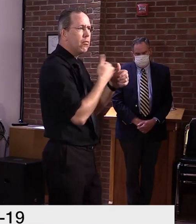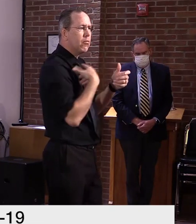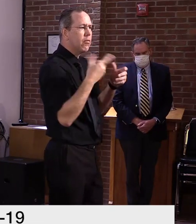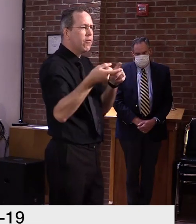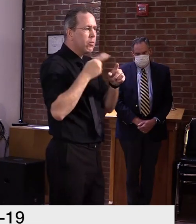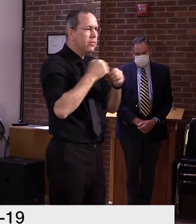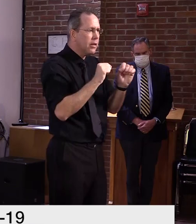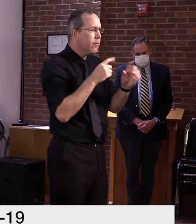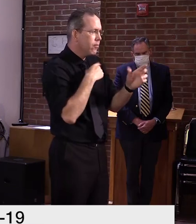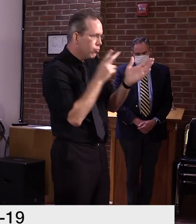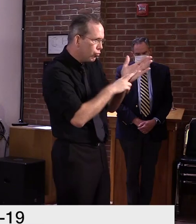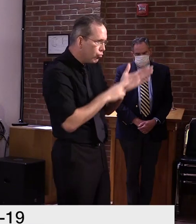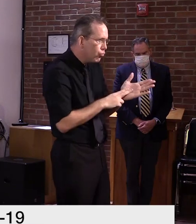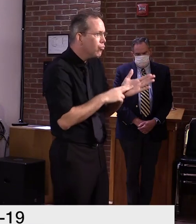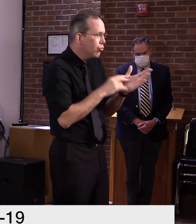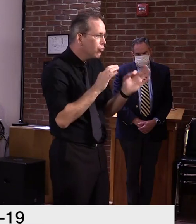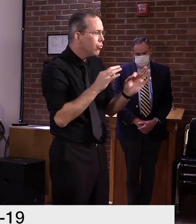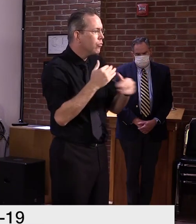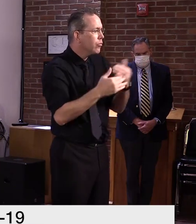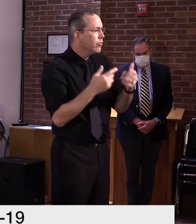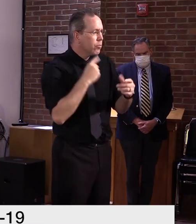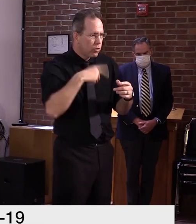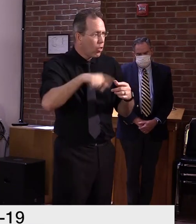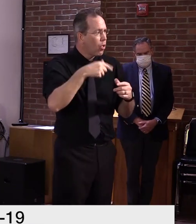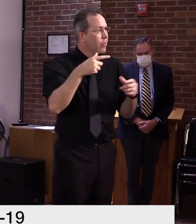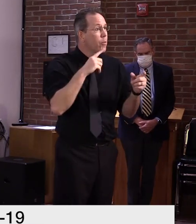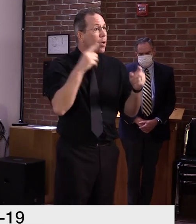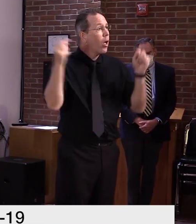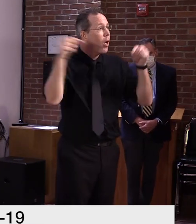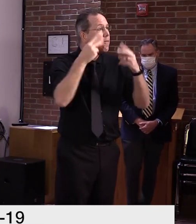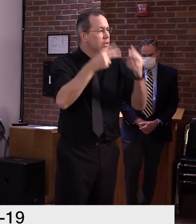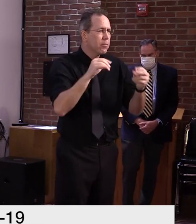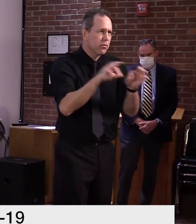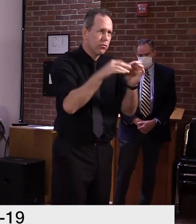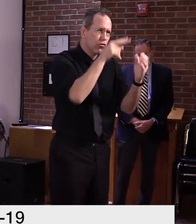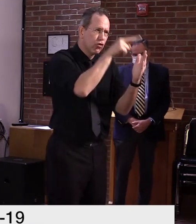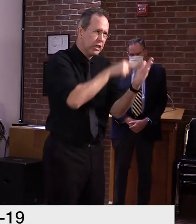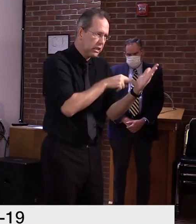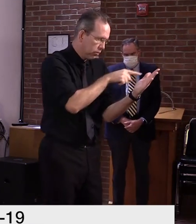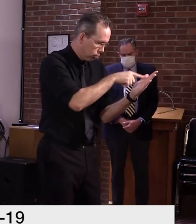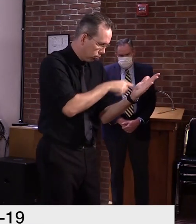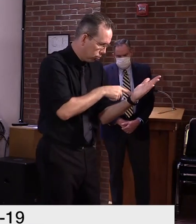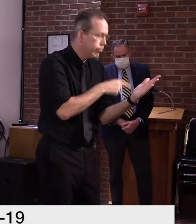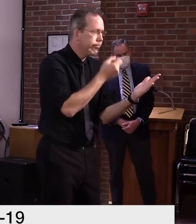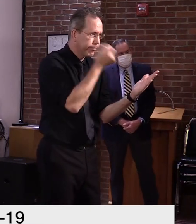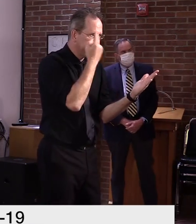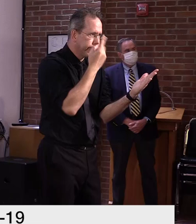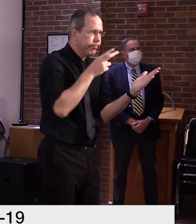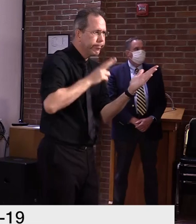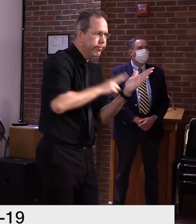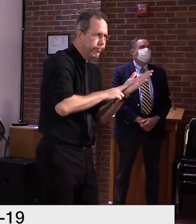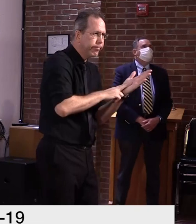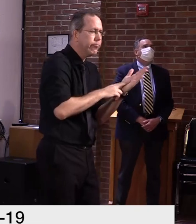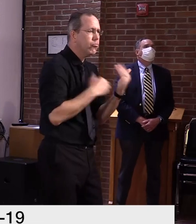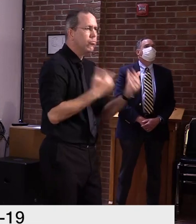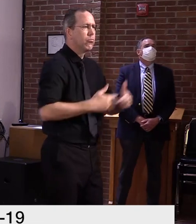is looking and understanding that they have to attest to these specific measures of our travel policy.